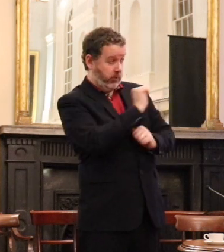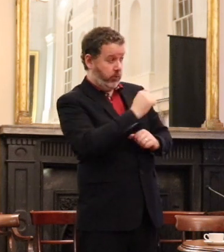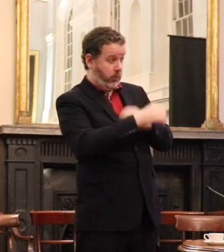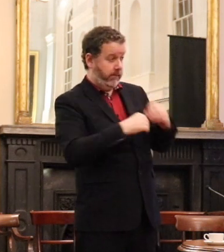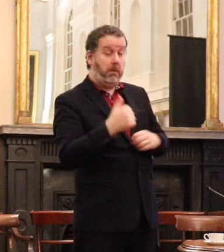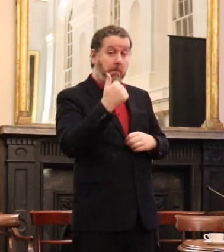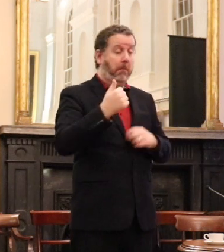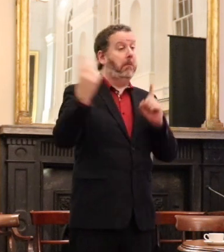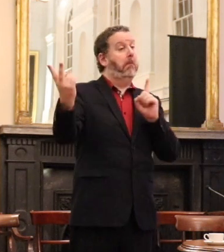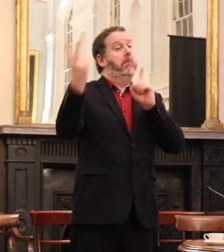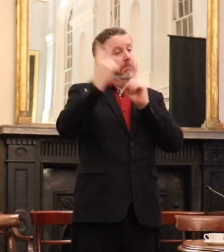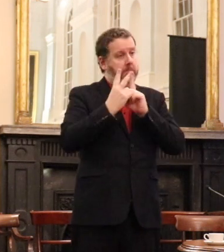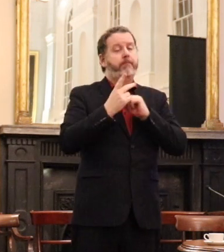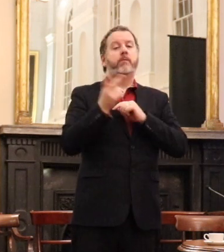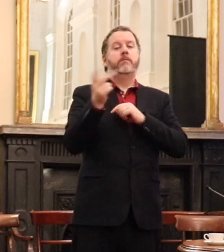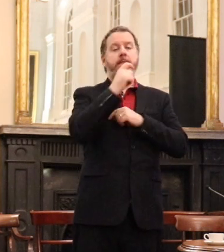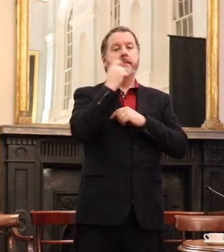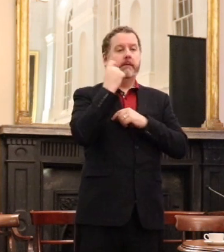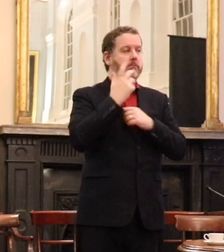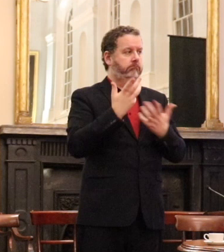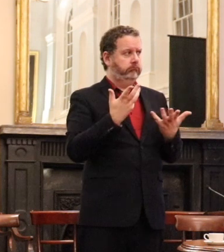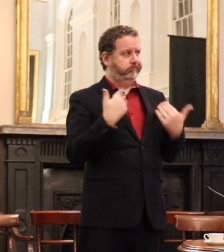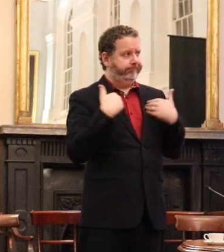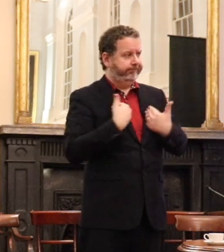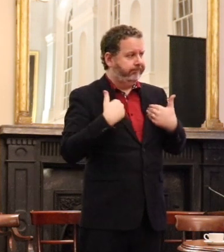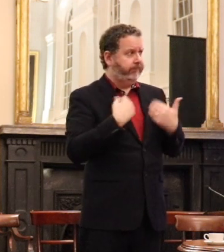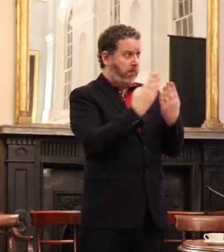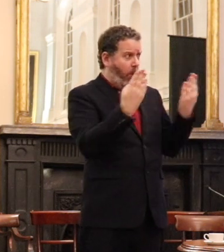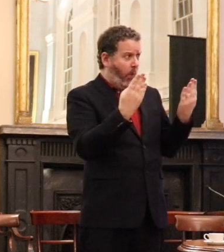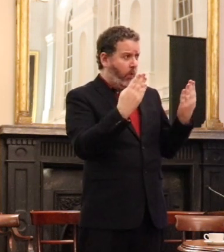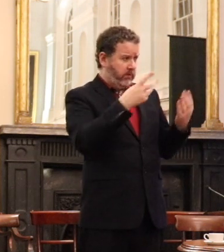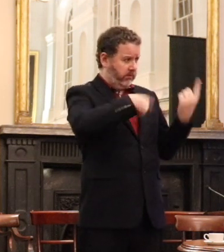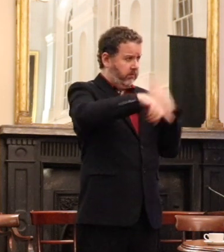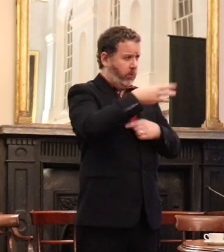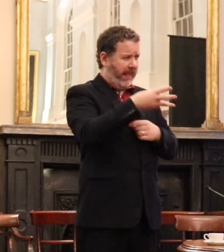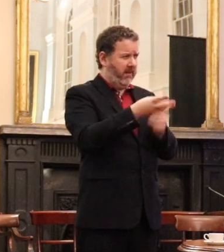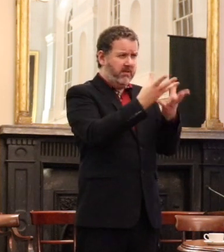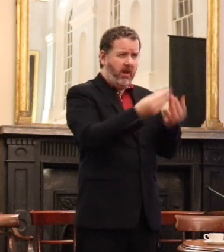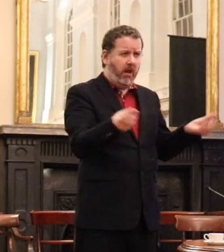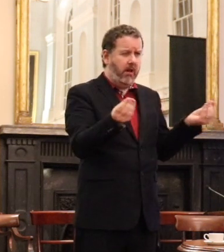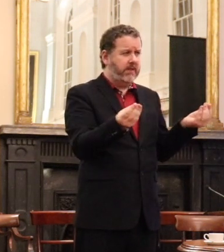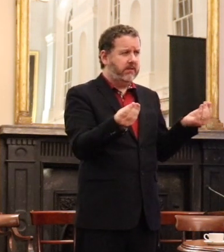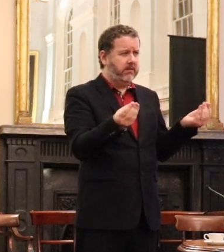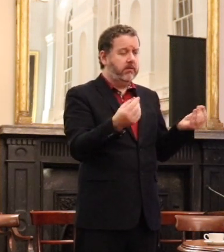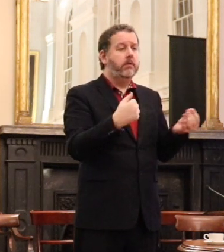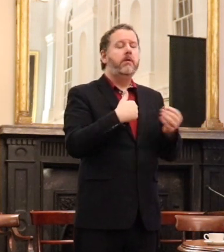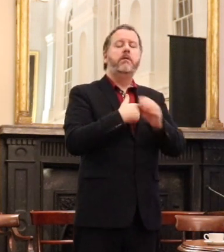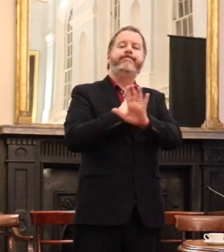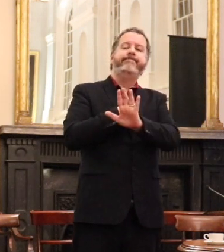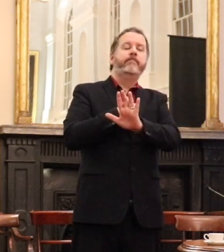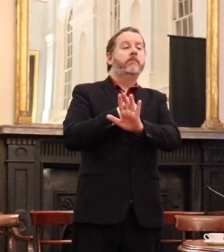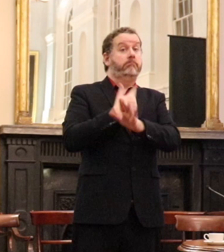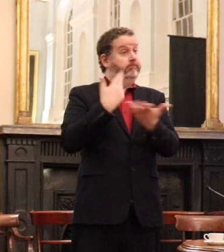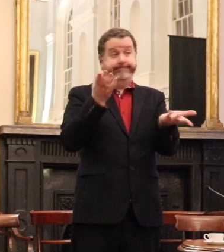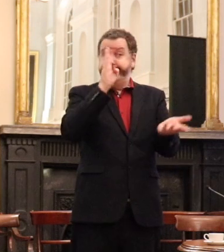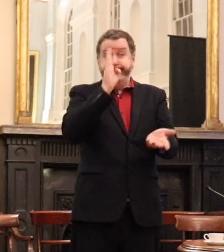they came to CPP to express their fear that the board was going to be dissolved. And I said, and I had a frank